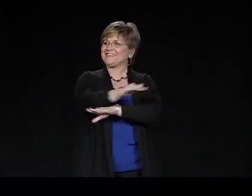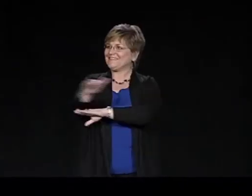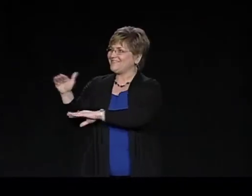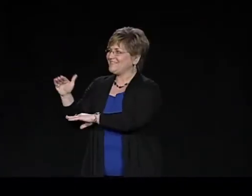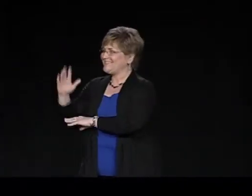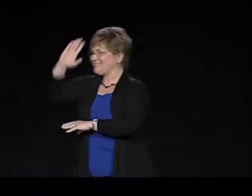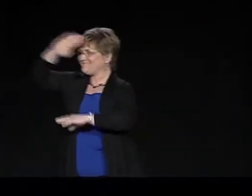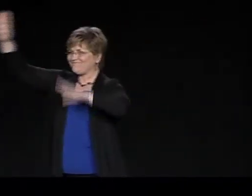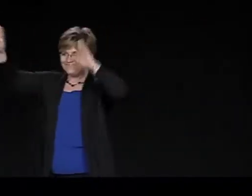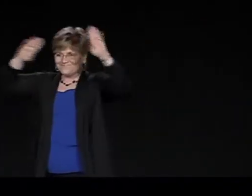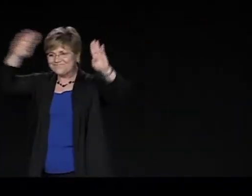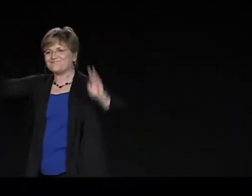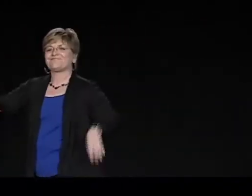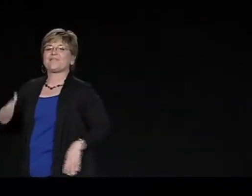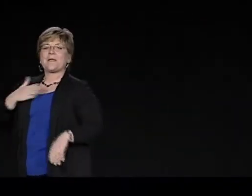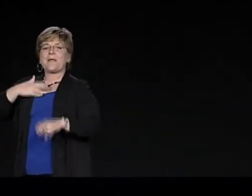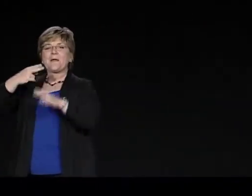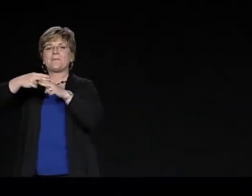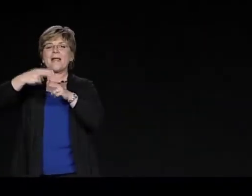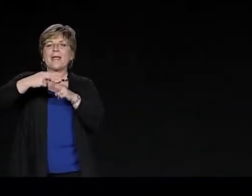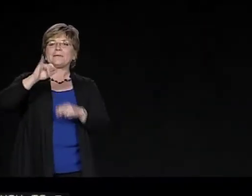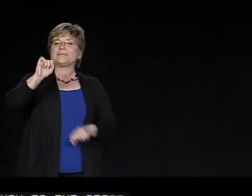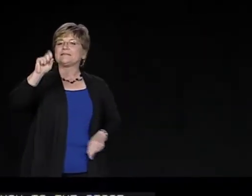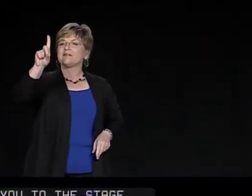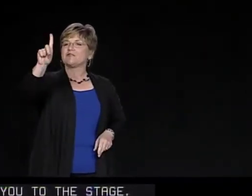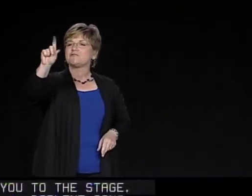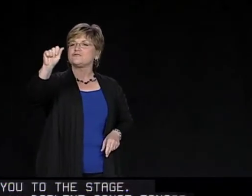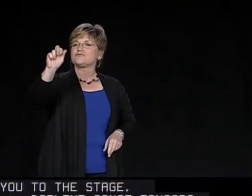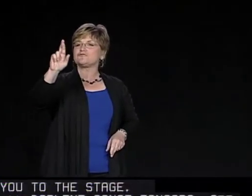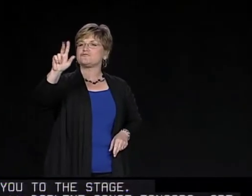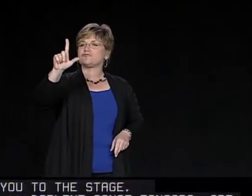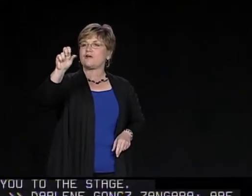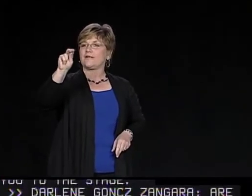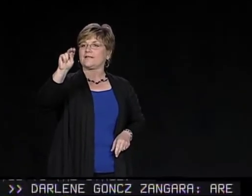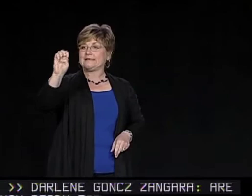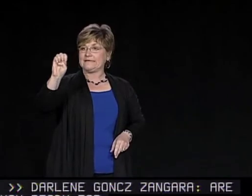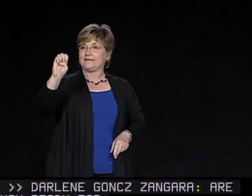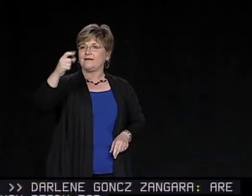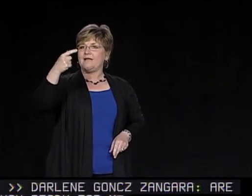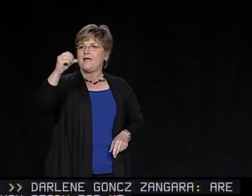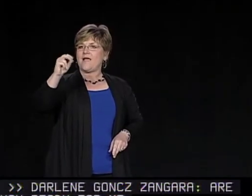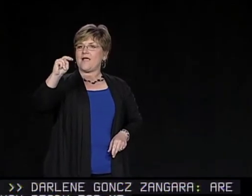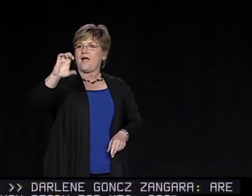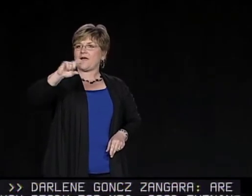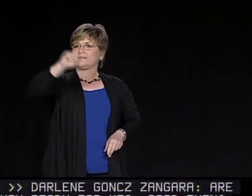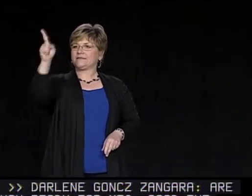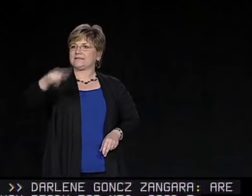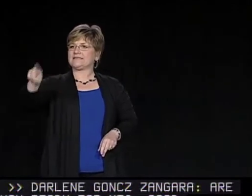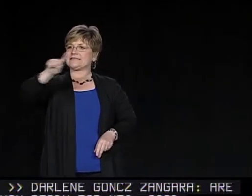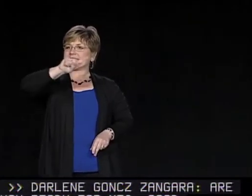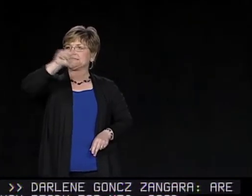Darlene evening and hello. My name is Darlene Ganz